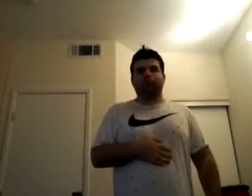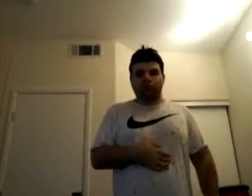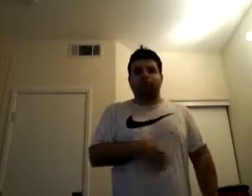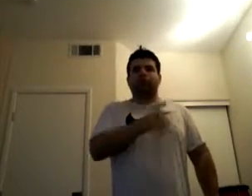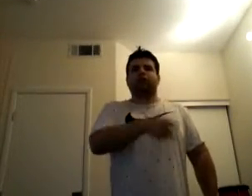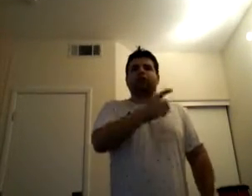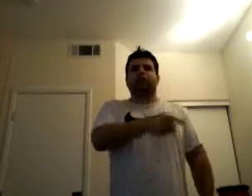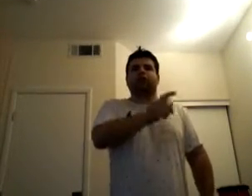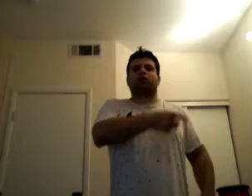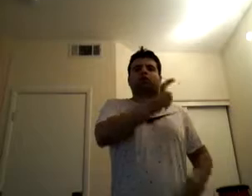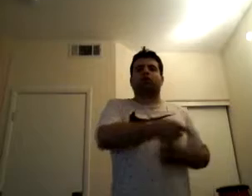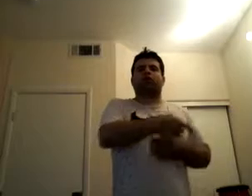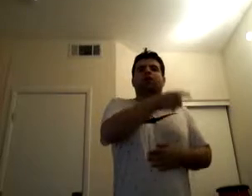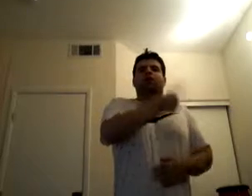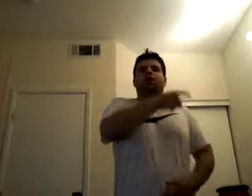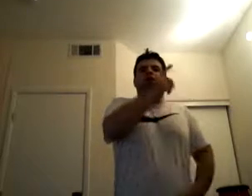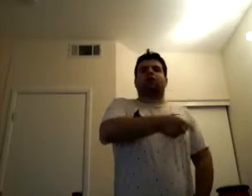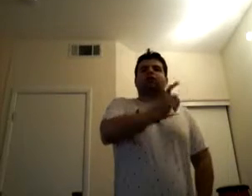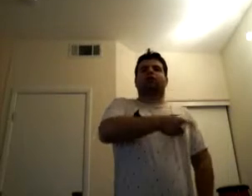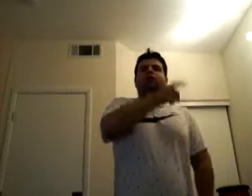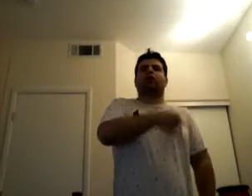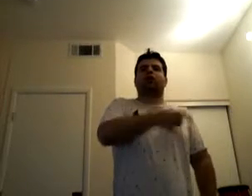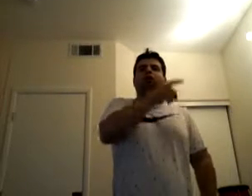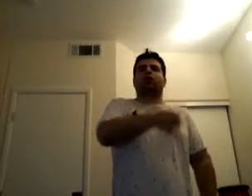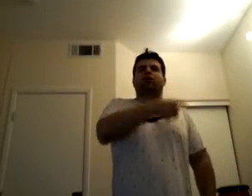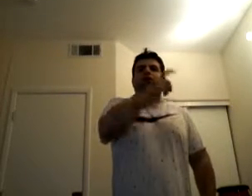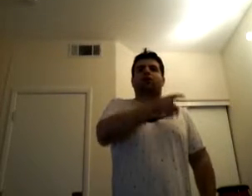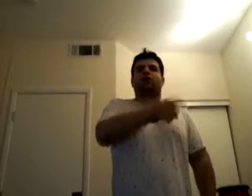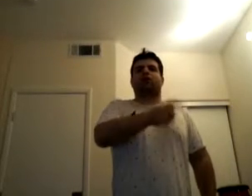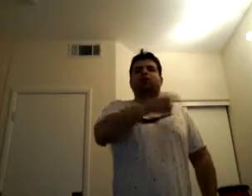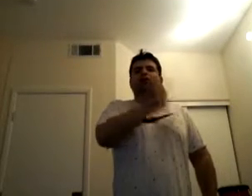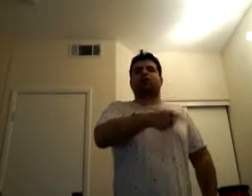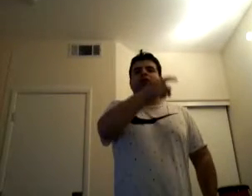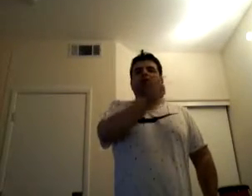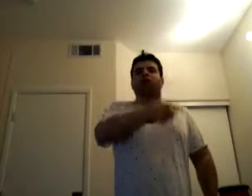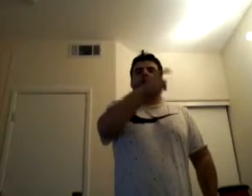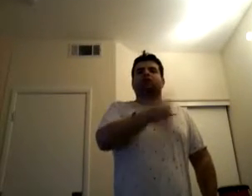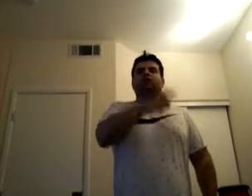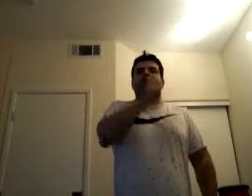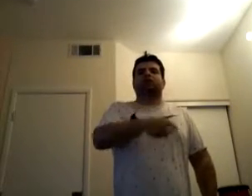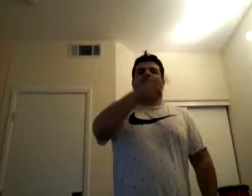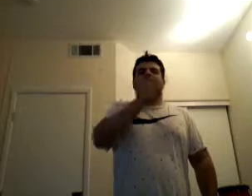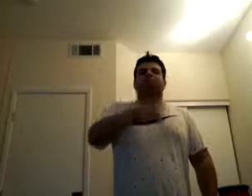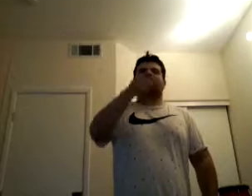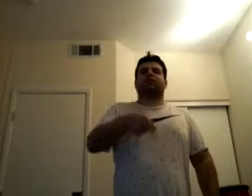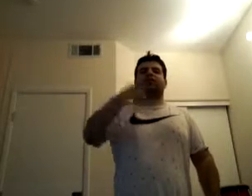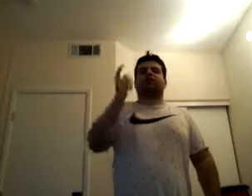These battles, guys Here's you a party, you a man Nothing other can't